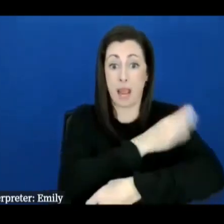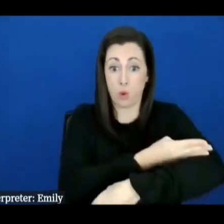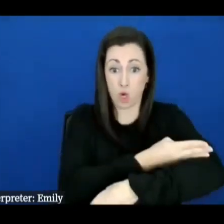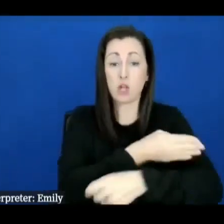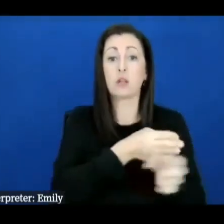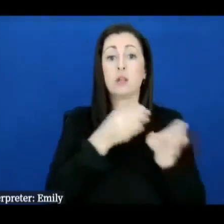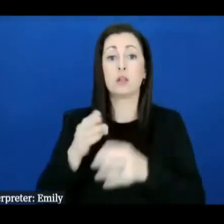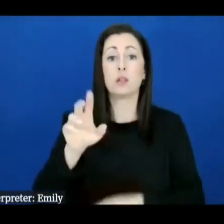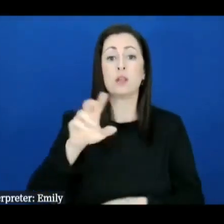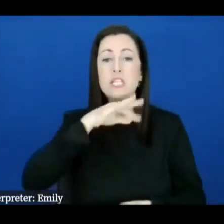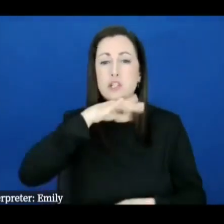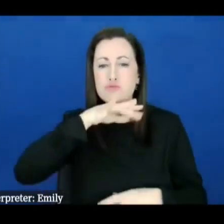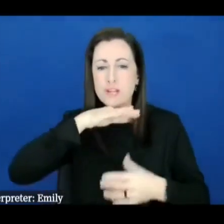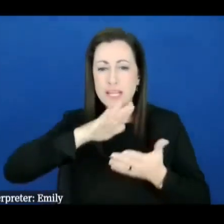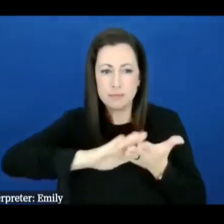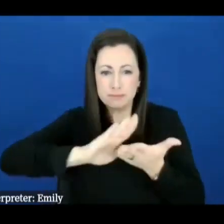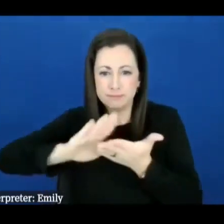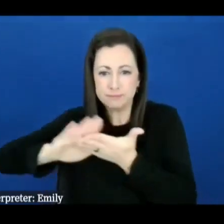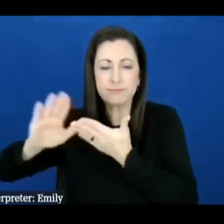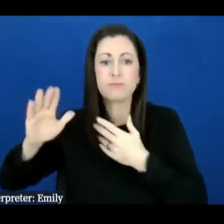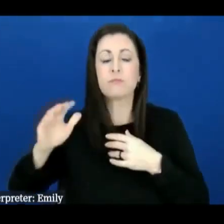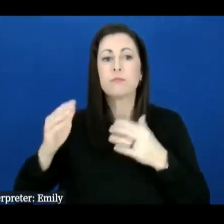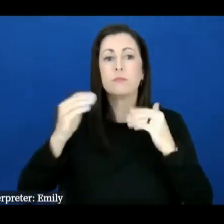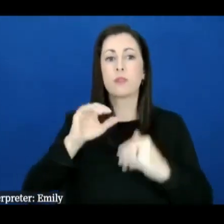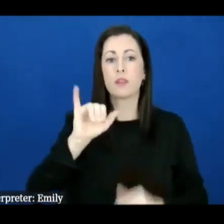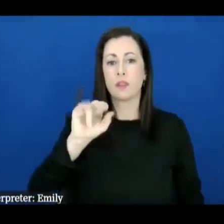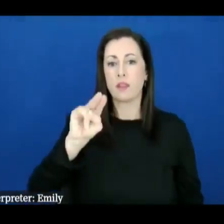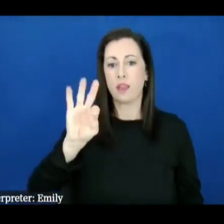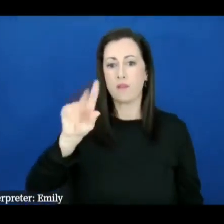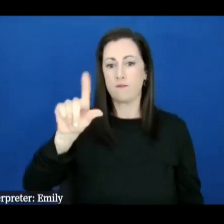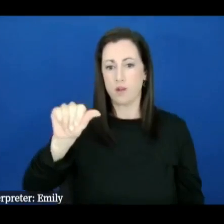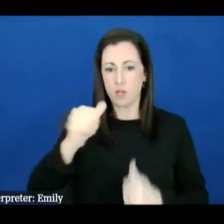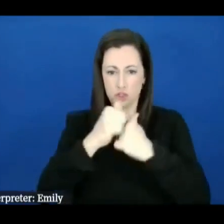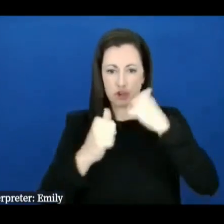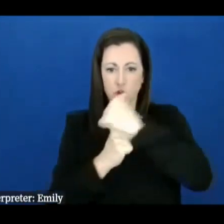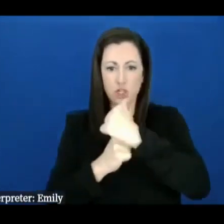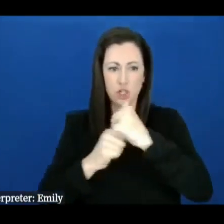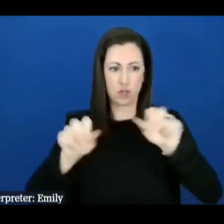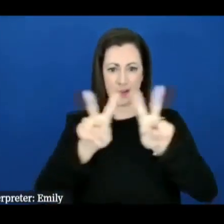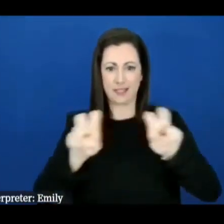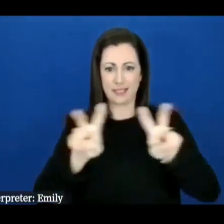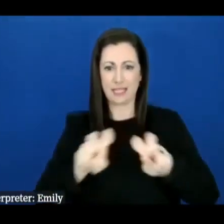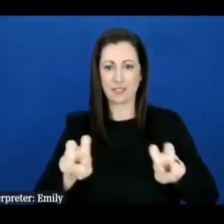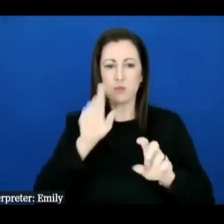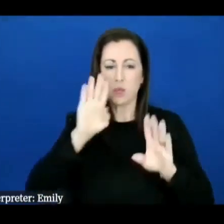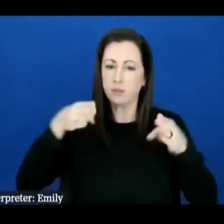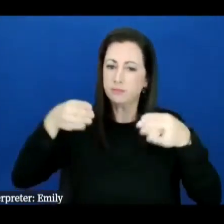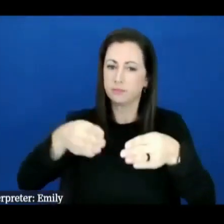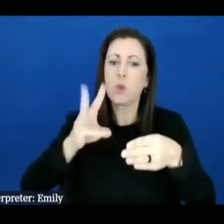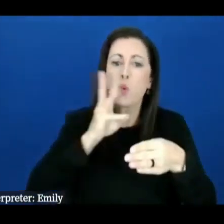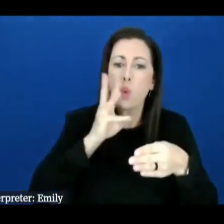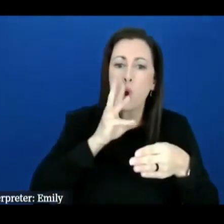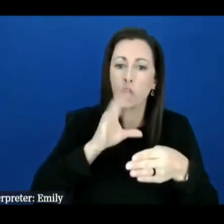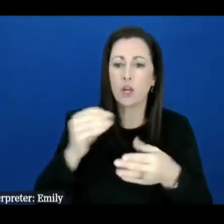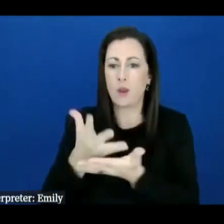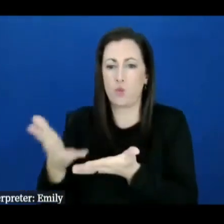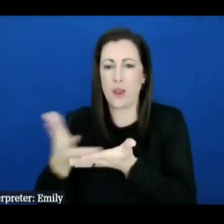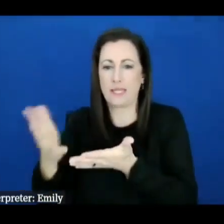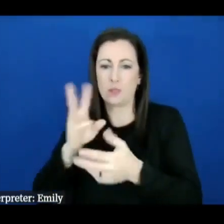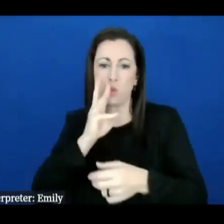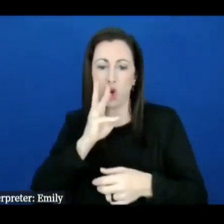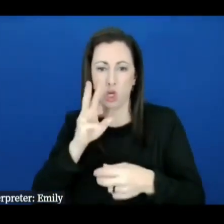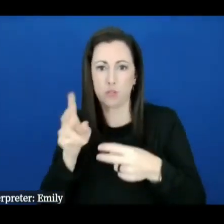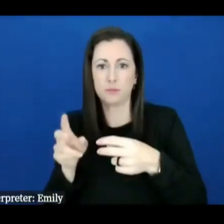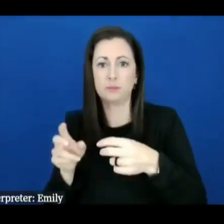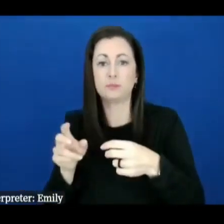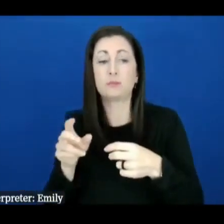and we have an infrastructure assessment mission which is basically centered around water and wastewater we also have um and they've